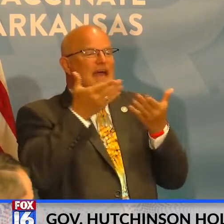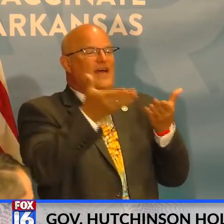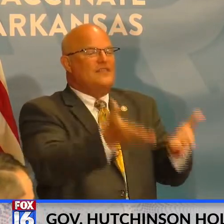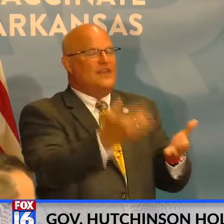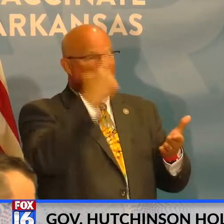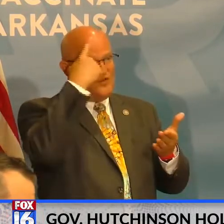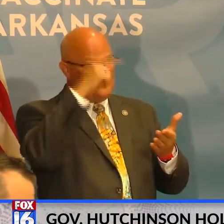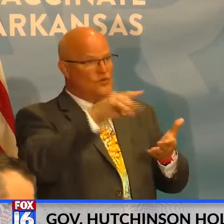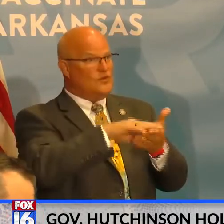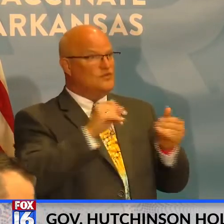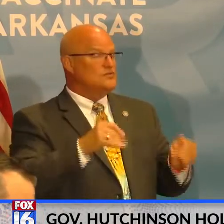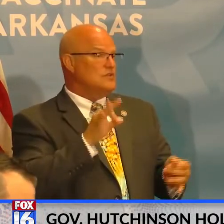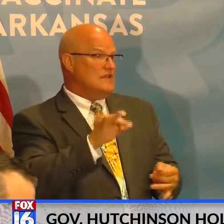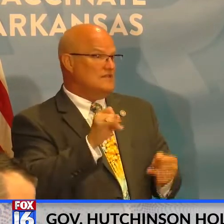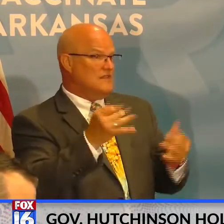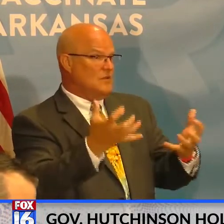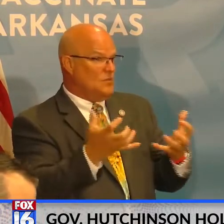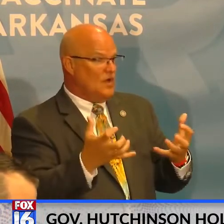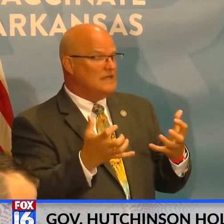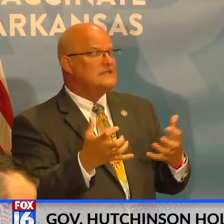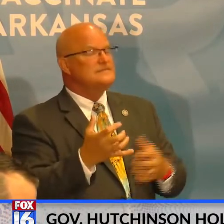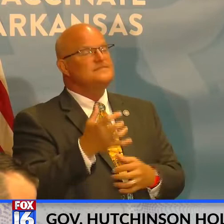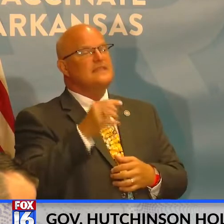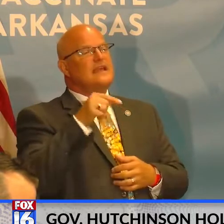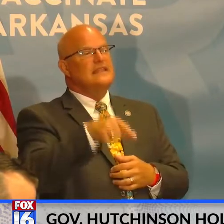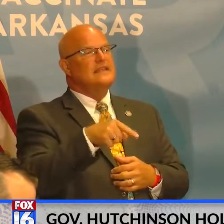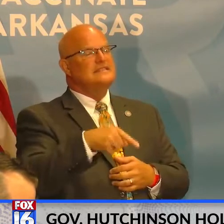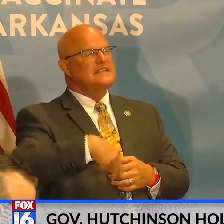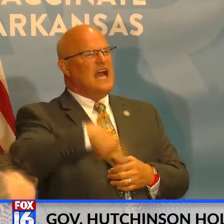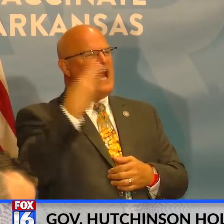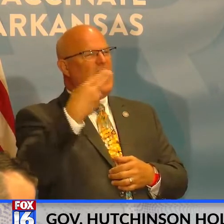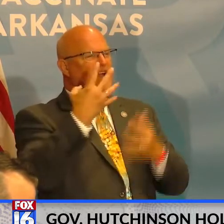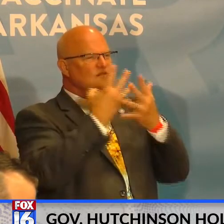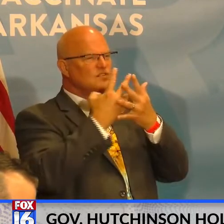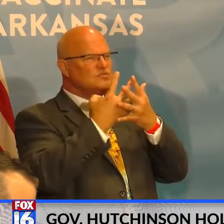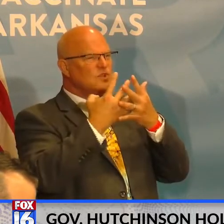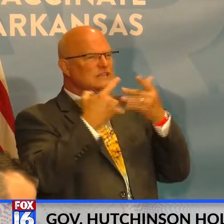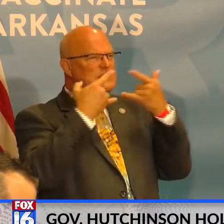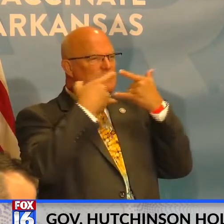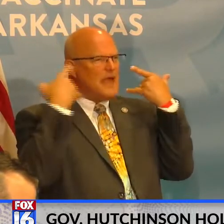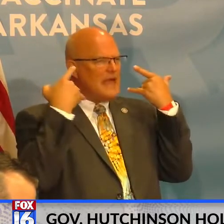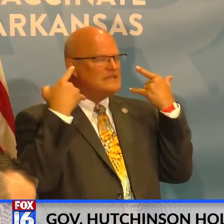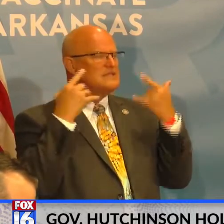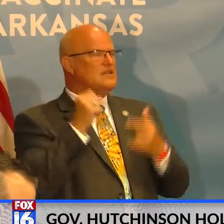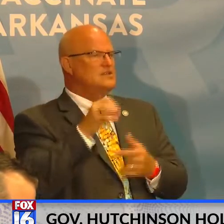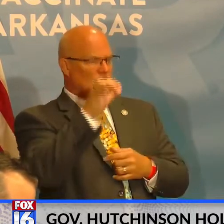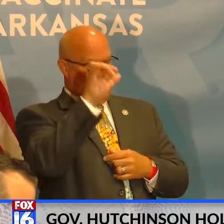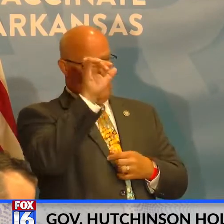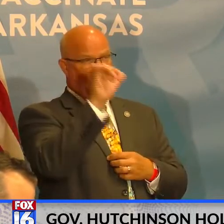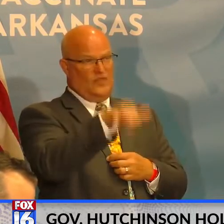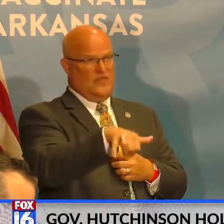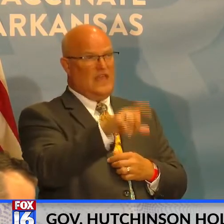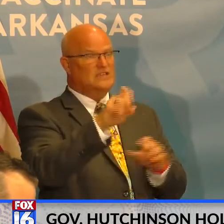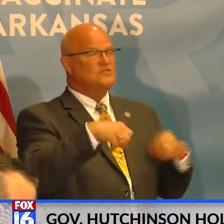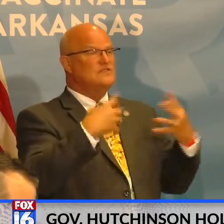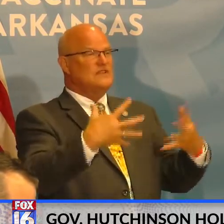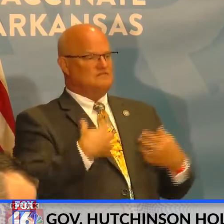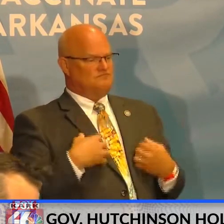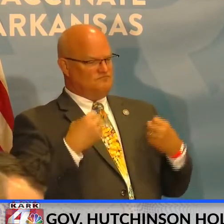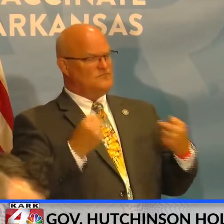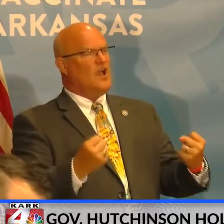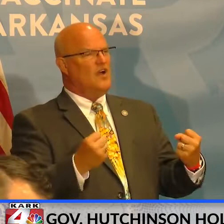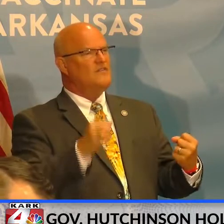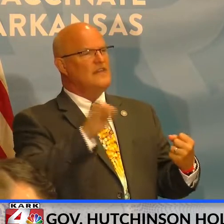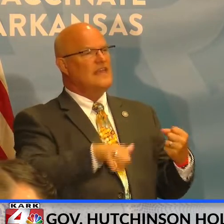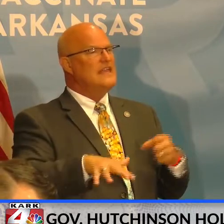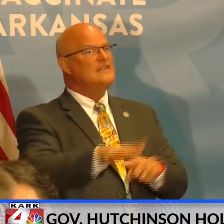child. Uh, and it's a high filtration mask. And so that should give them confidence in